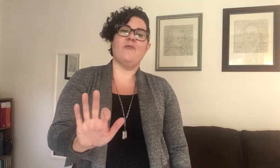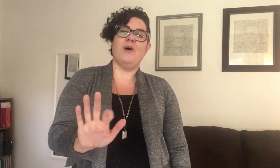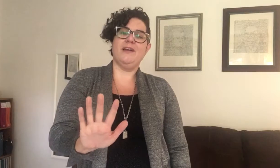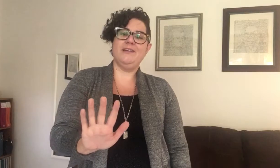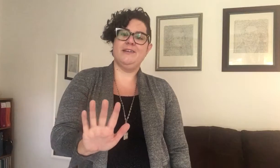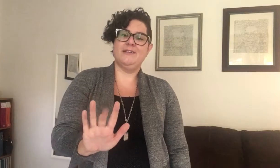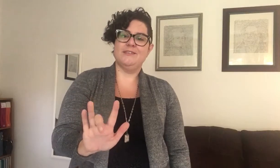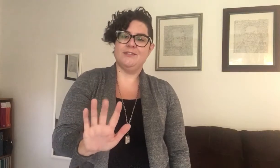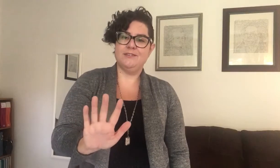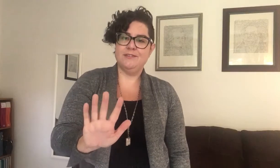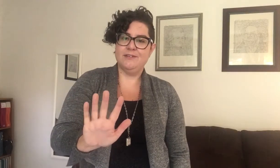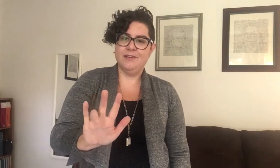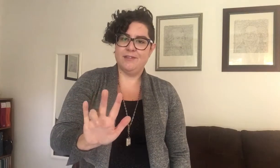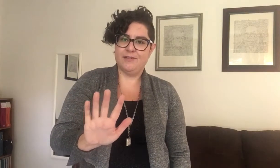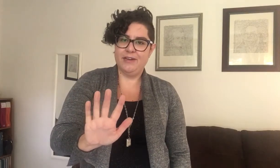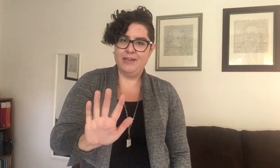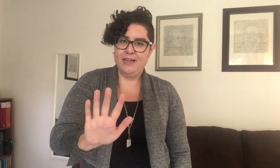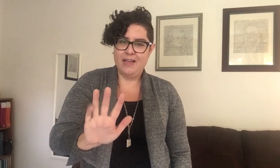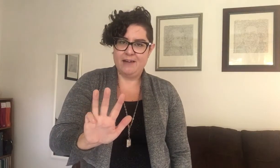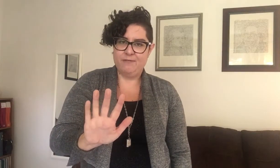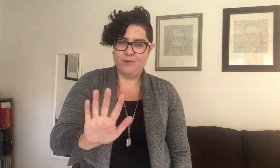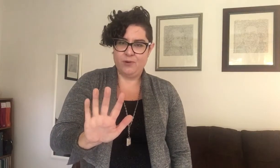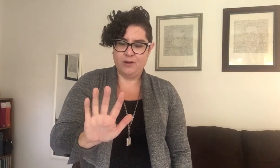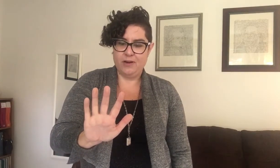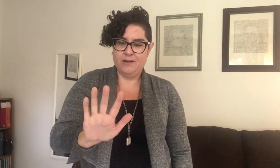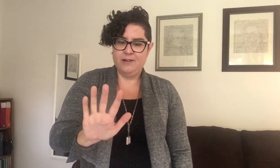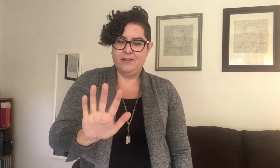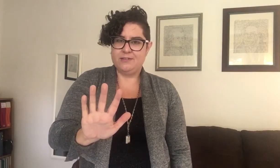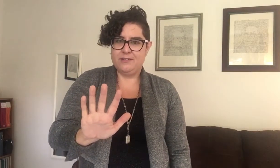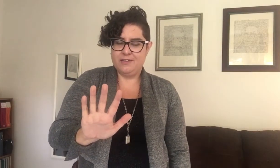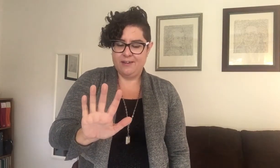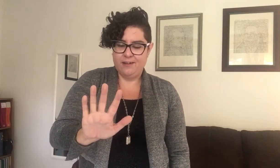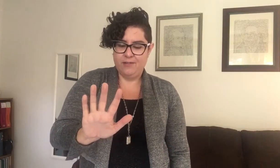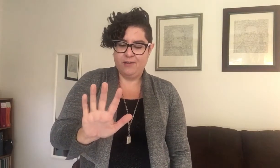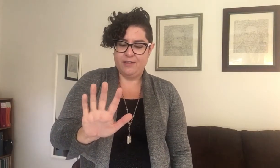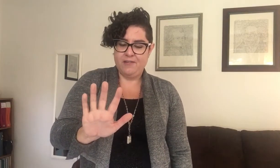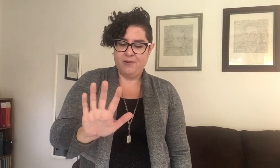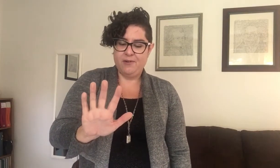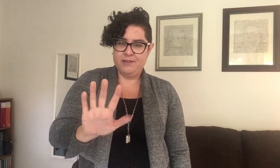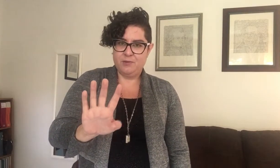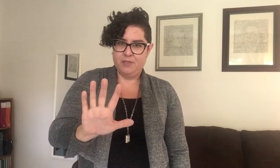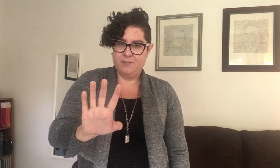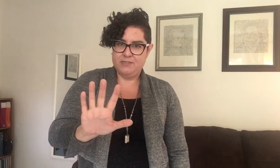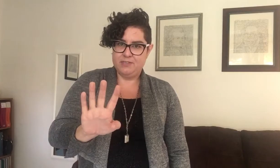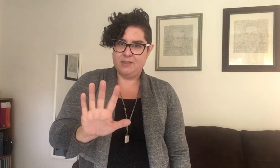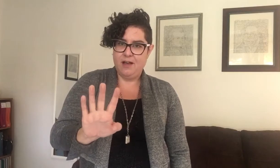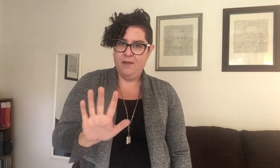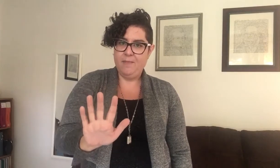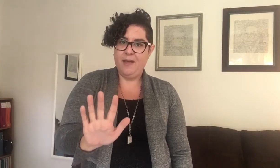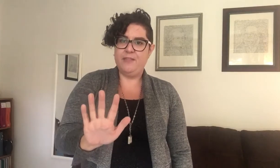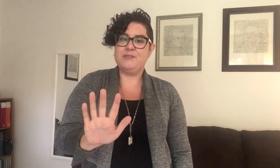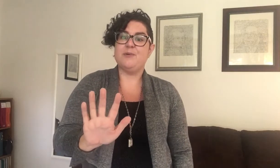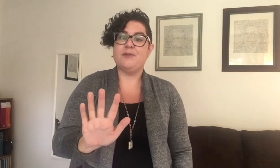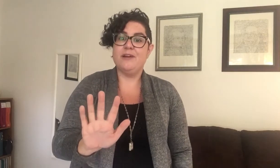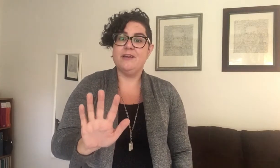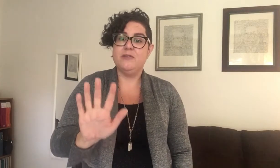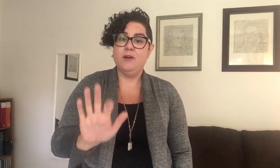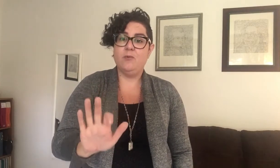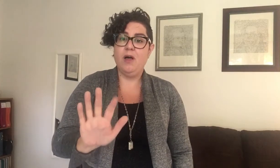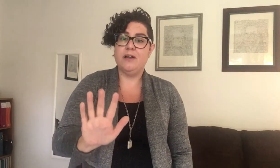got one, two, three, and four. So let's take another look at that real quick. So our thumb is just thumb and then we start with our index finger one,